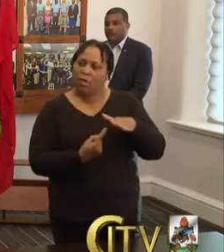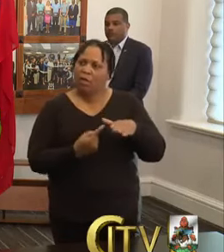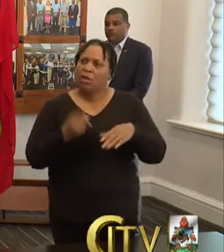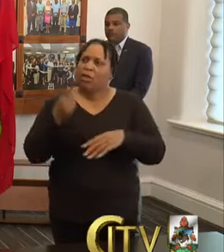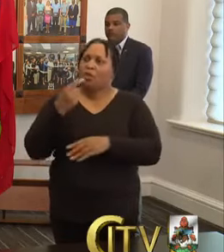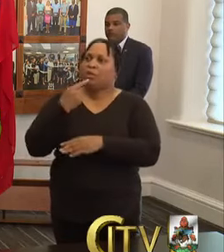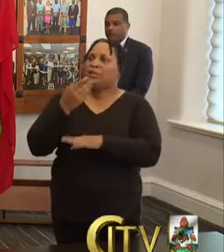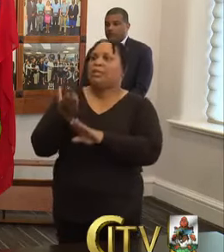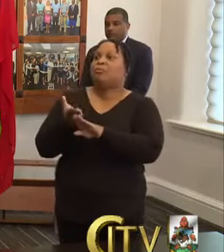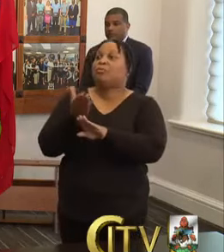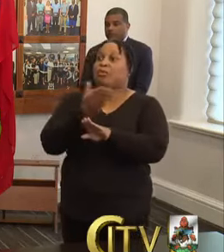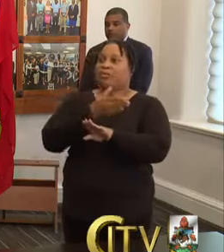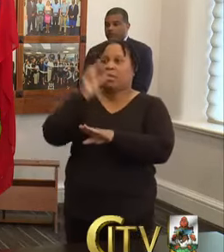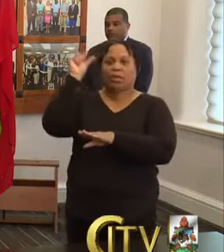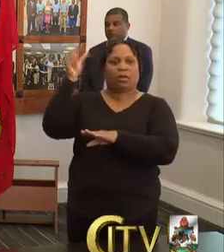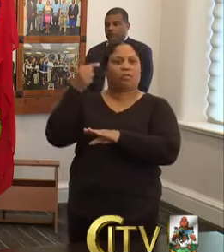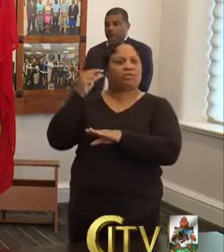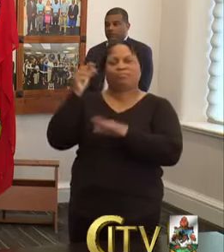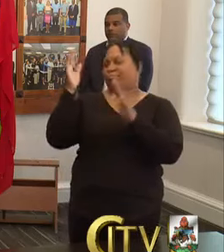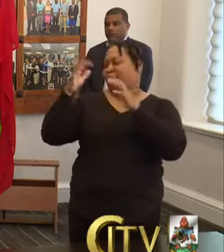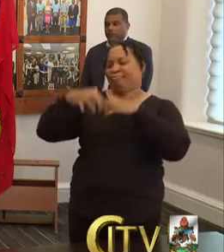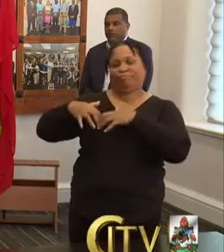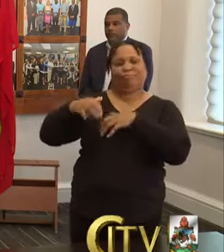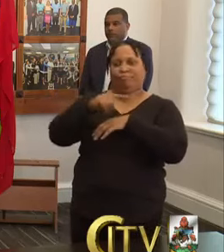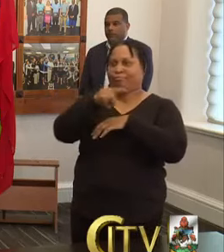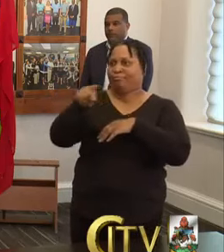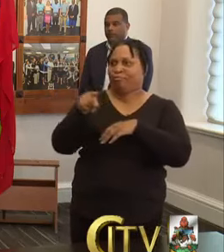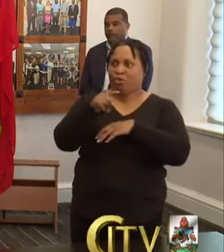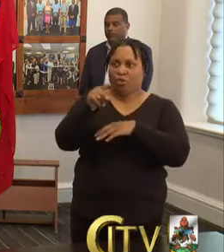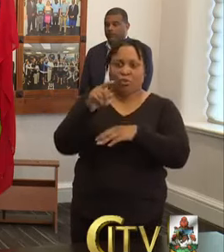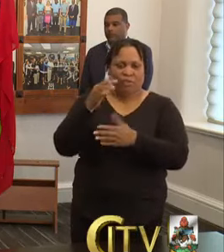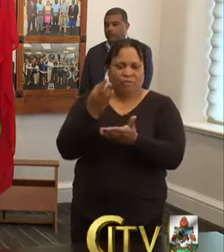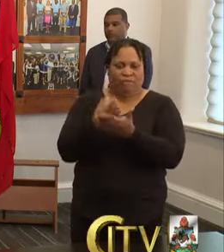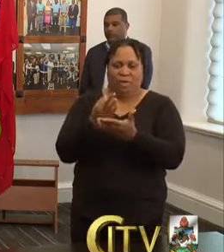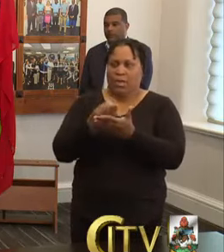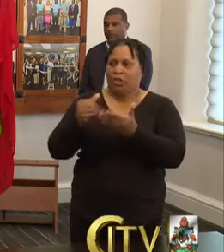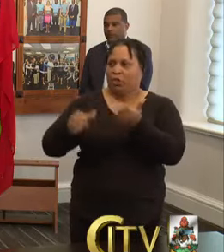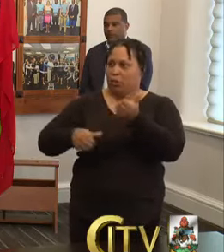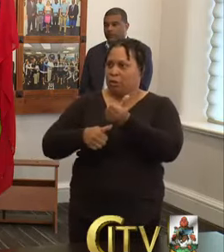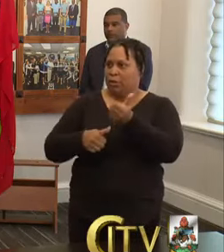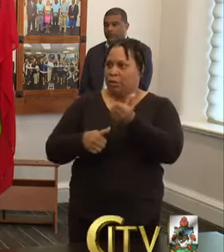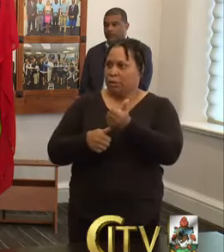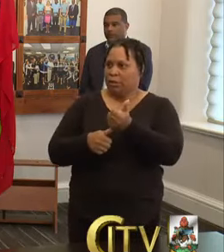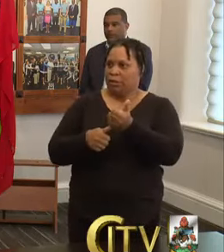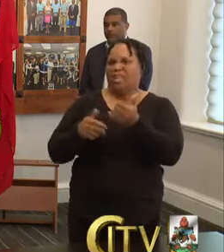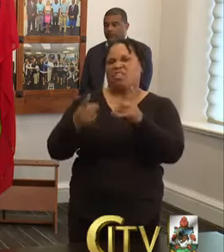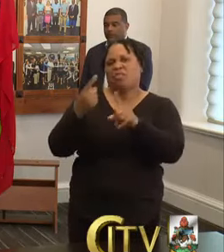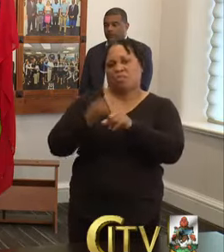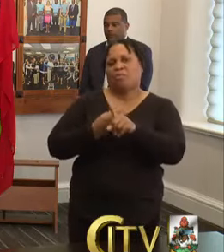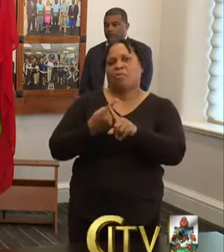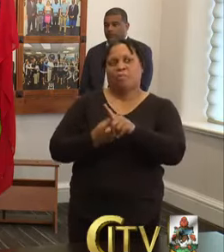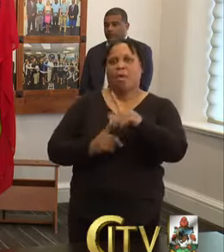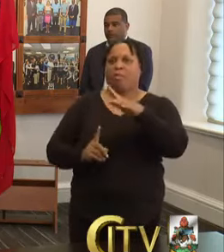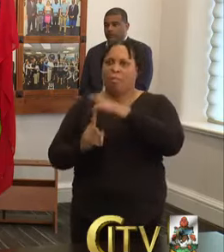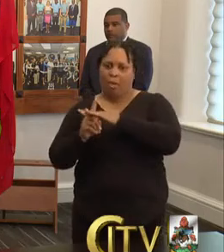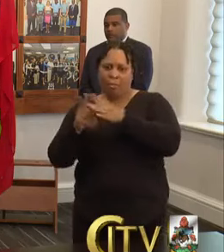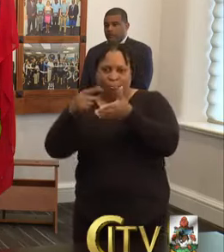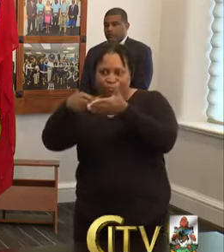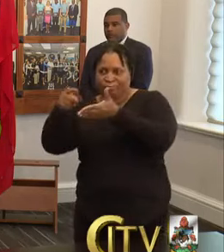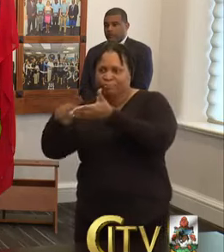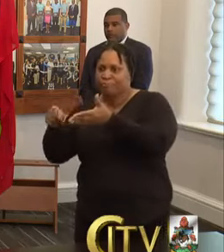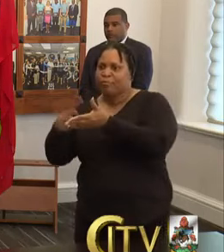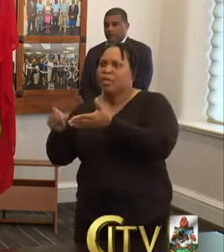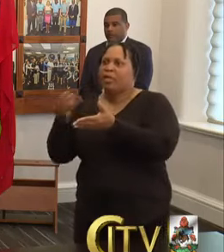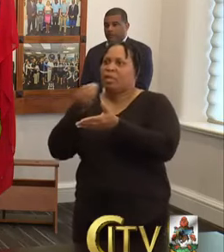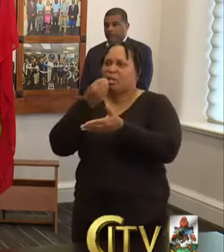that, uh, government hasn't shut down. for those that don't want financial assistance within the month coming up, uh, to get food